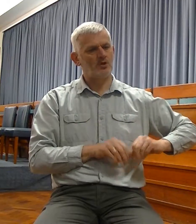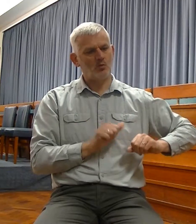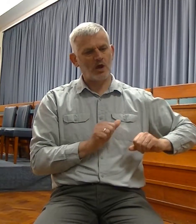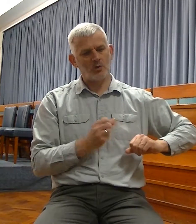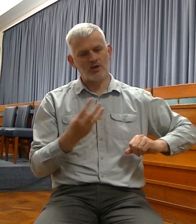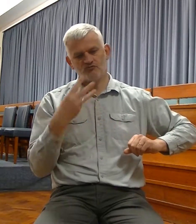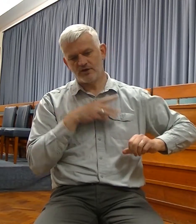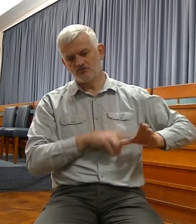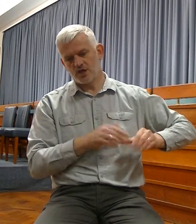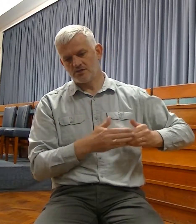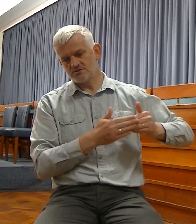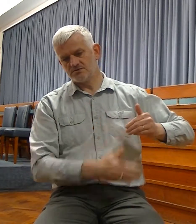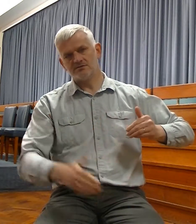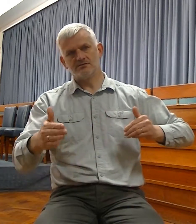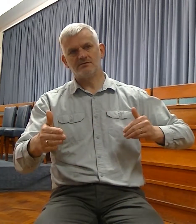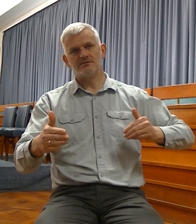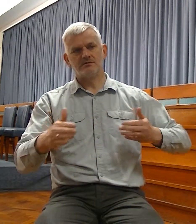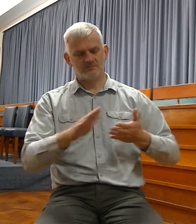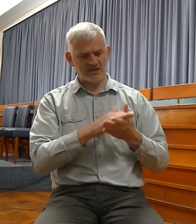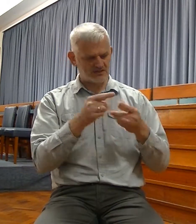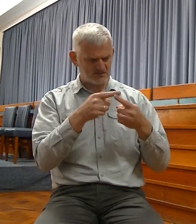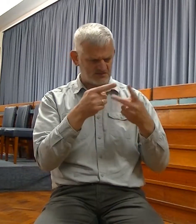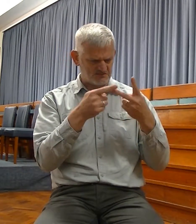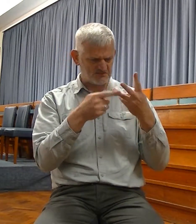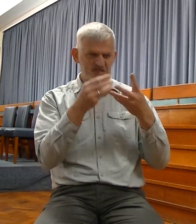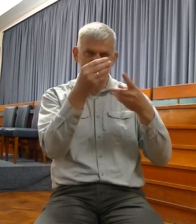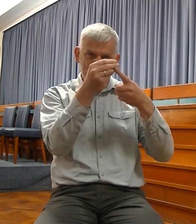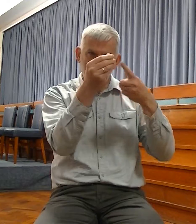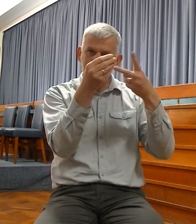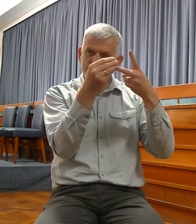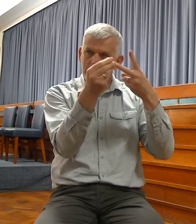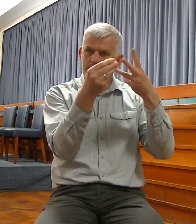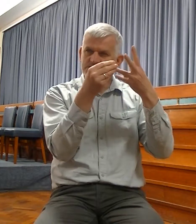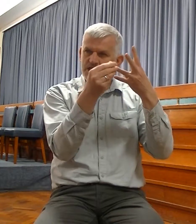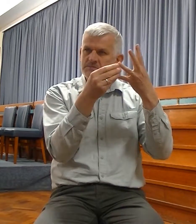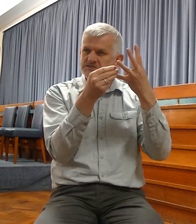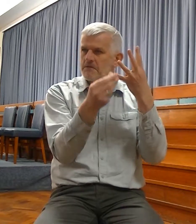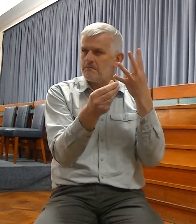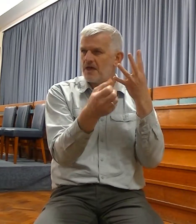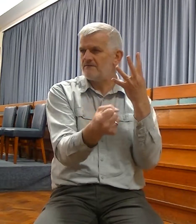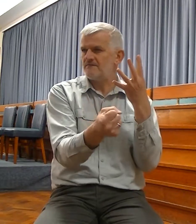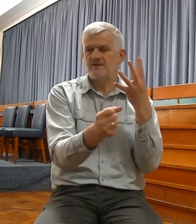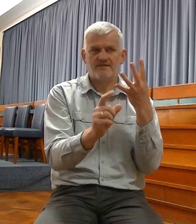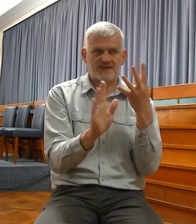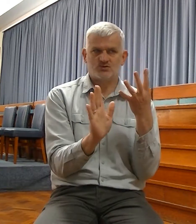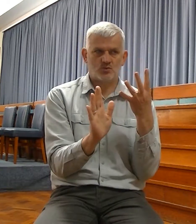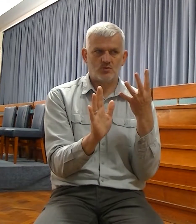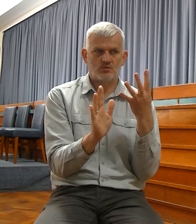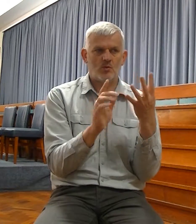fully fulfilled. There was a token fulfillment with the physical release and return of a remnant of the